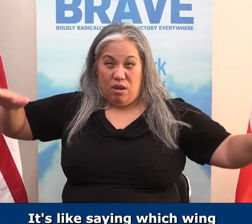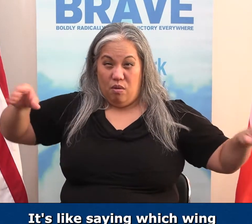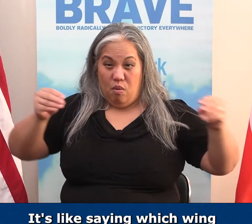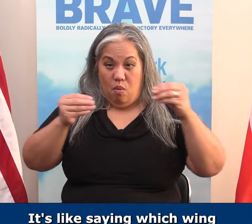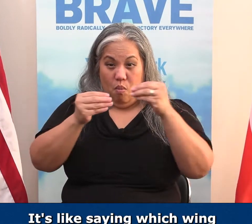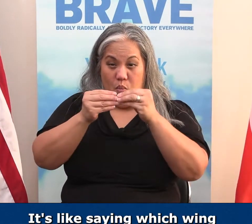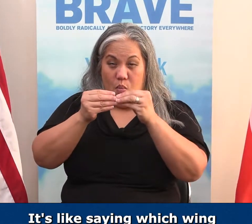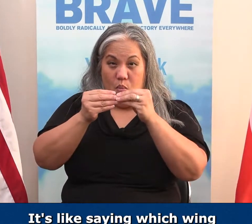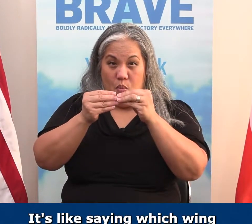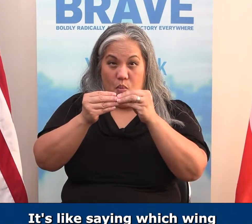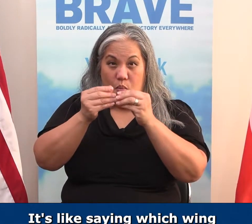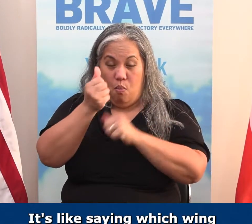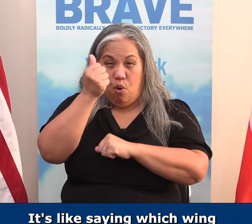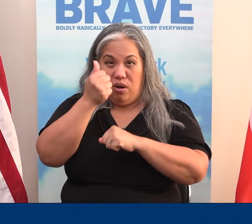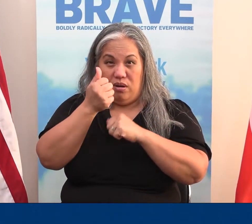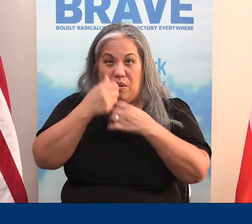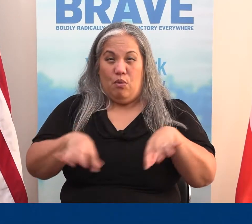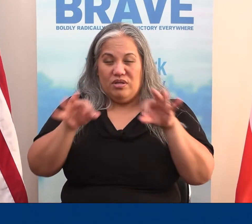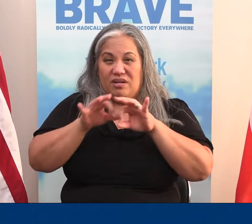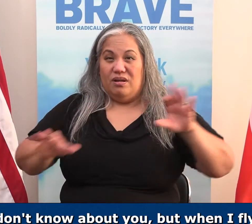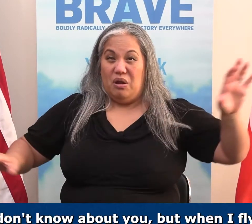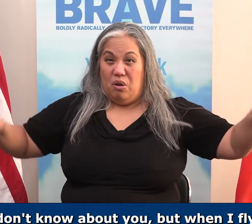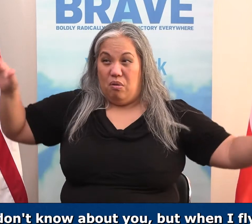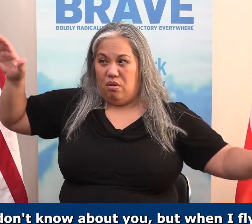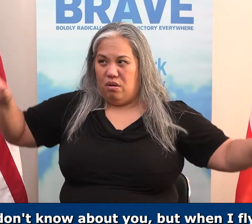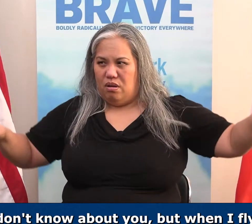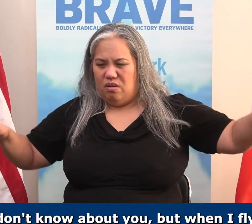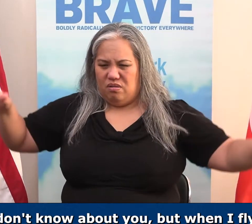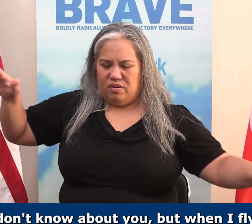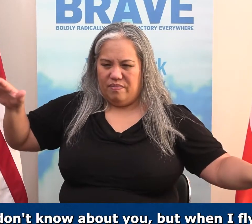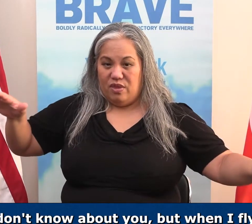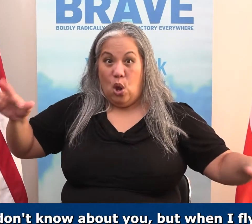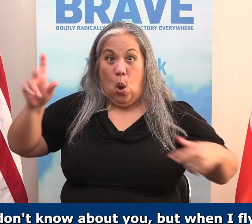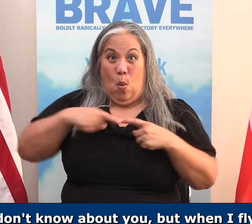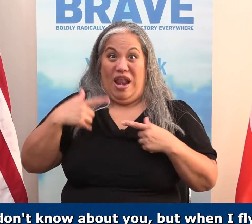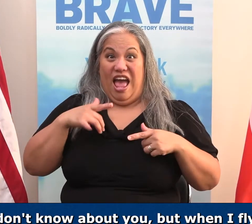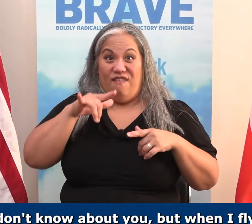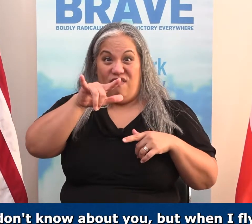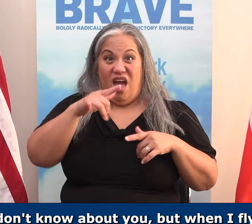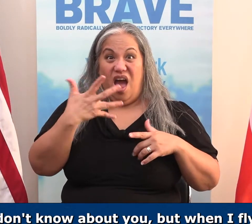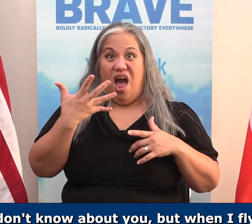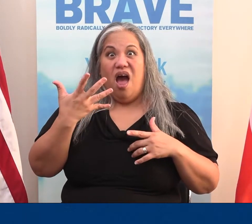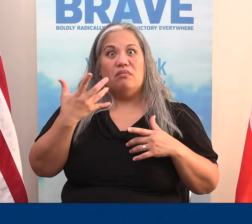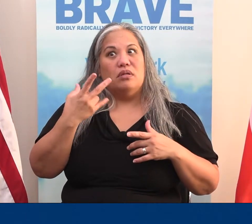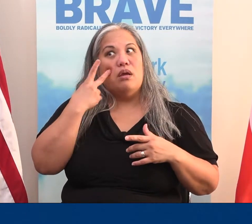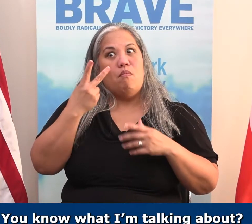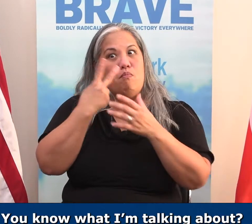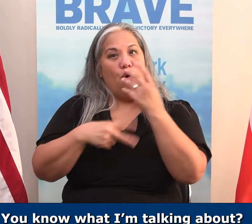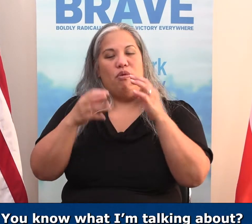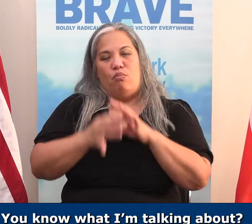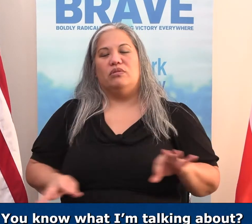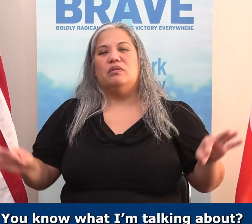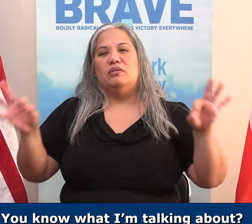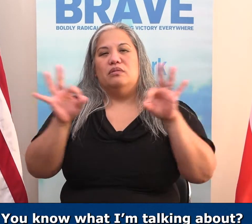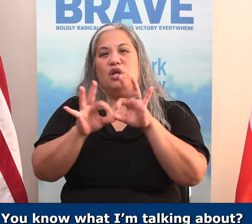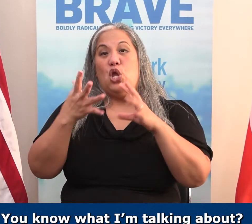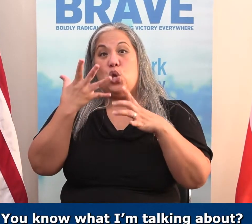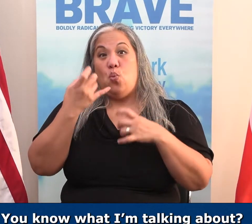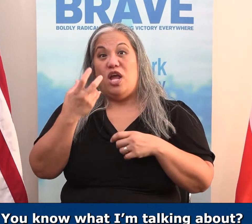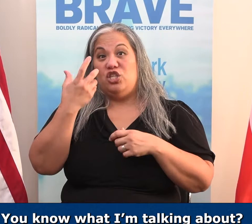an airplane is more important? I don't know about you, but when I fly, I like to see both of them out there. You see what I'm talking about? The same thing